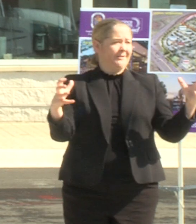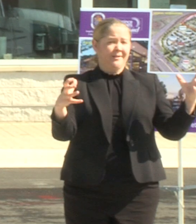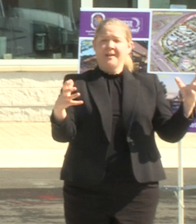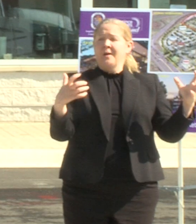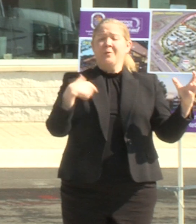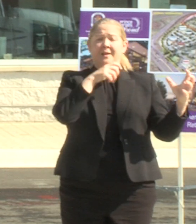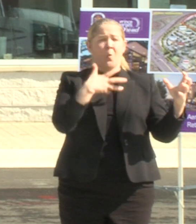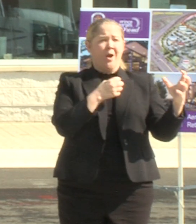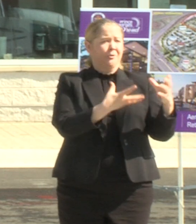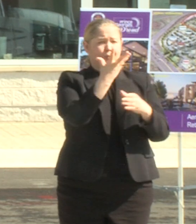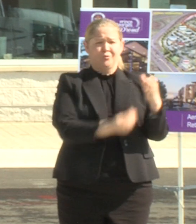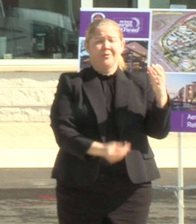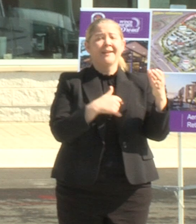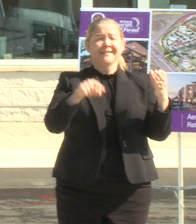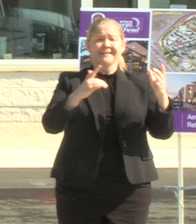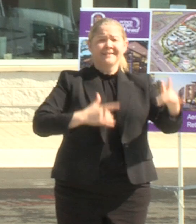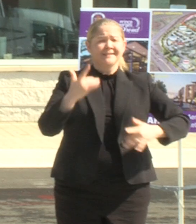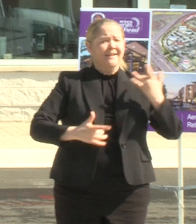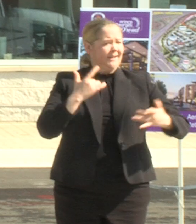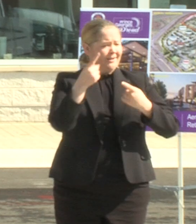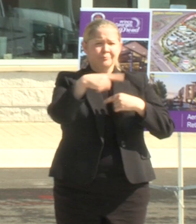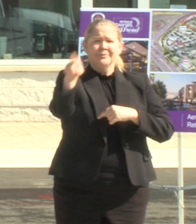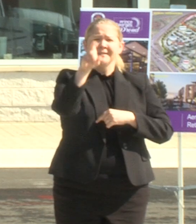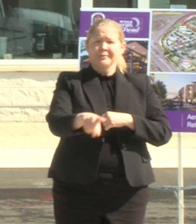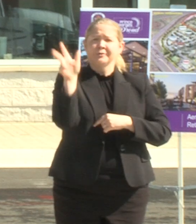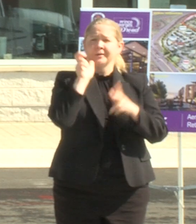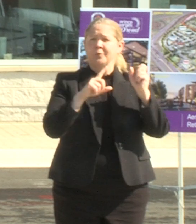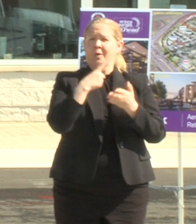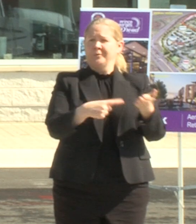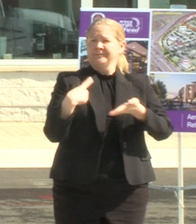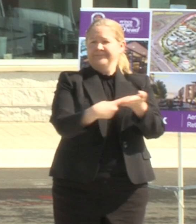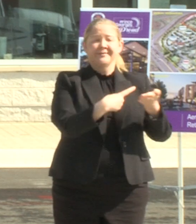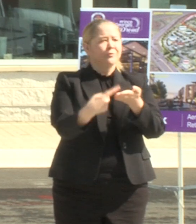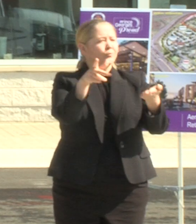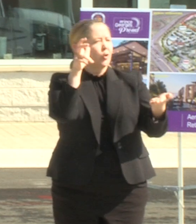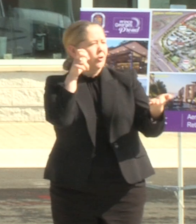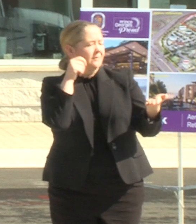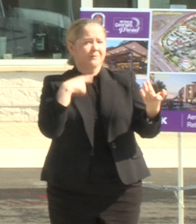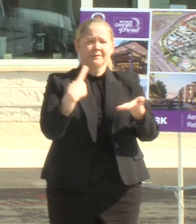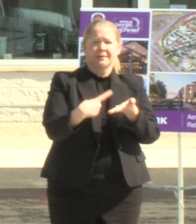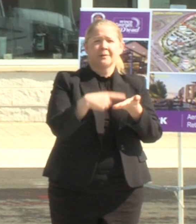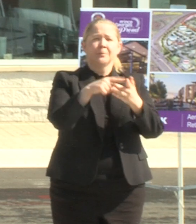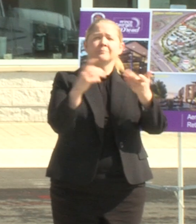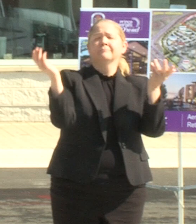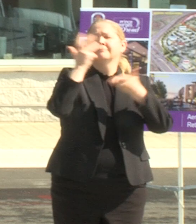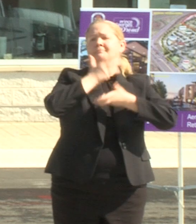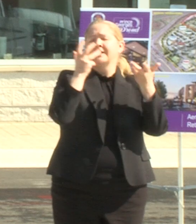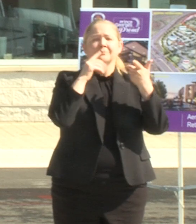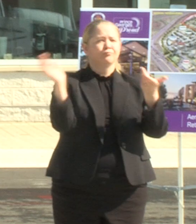out this is too exciting for you all not to be able to hear what we're talking about here so you all heard us talk about the amazing partnerships